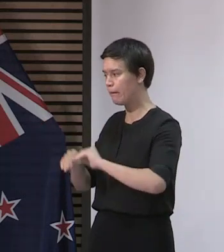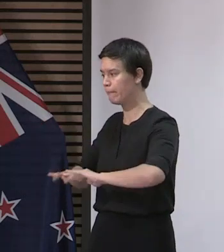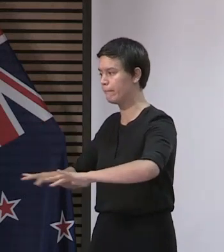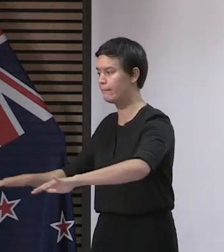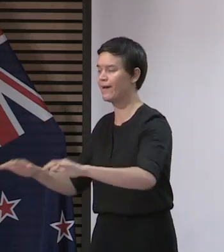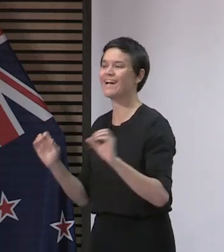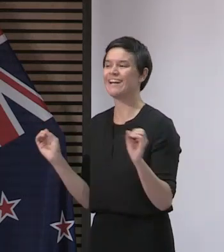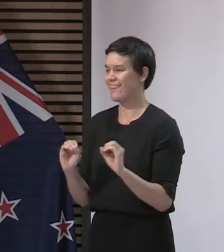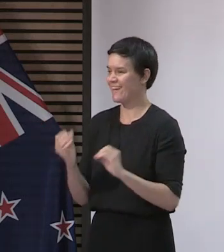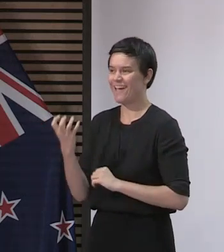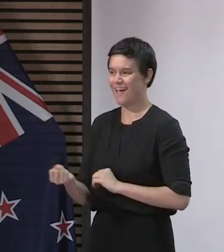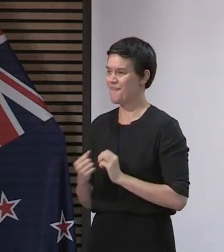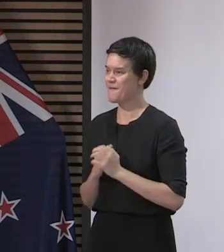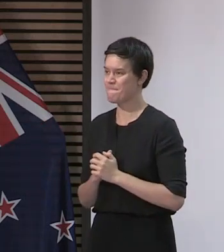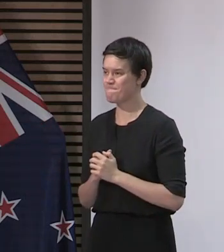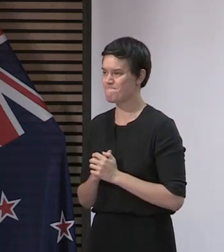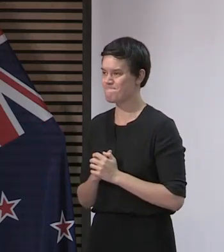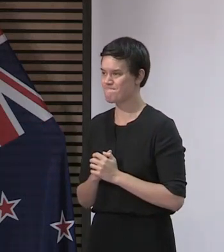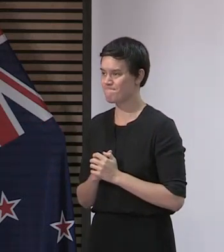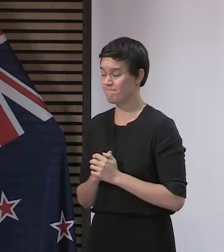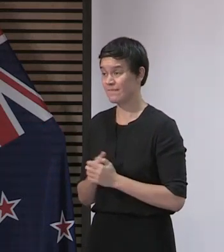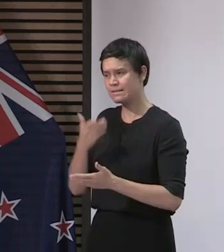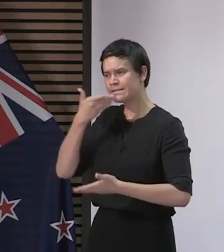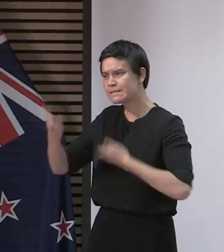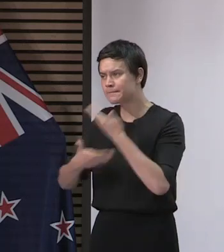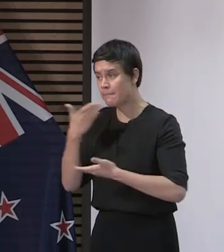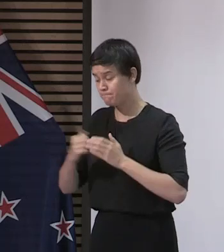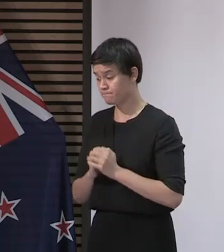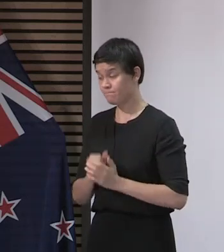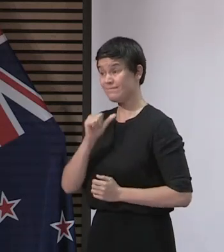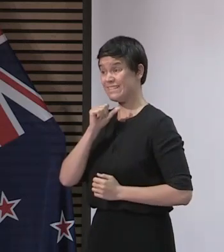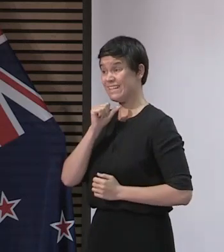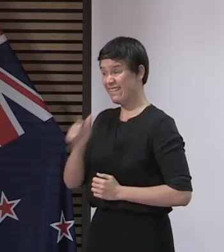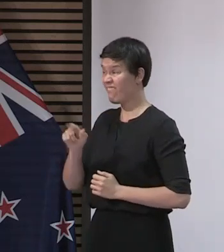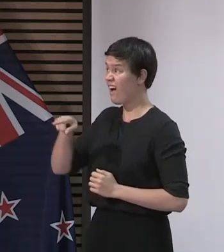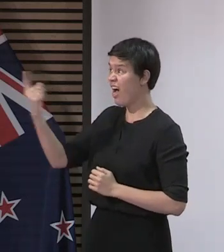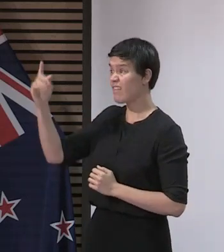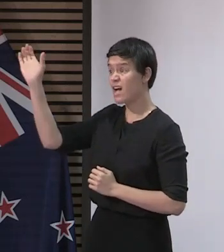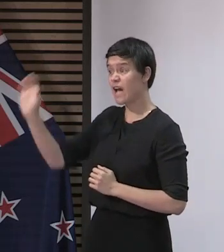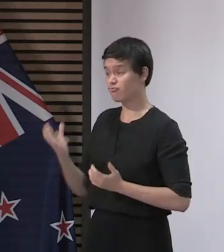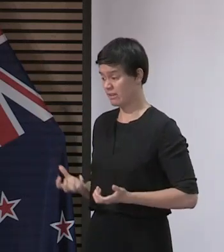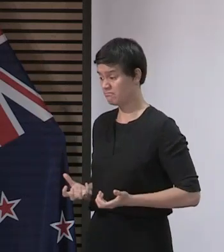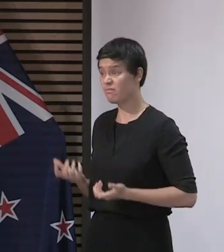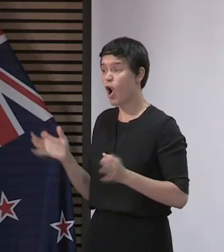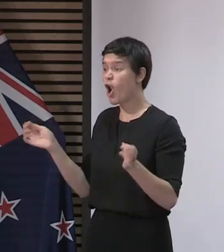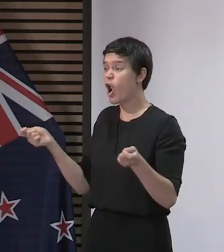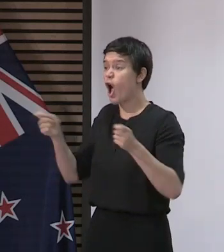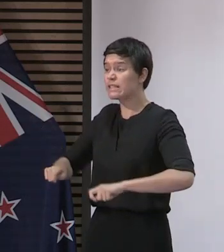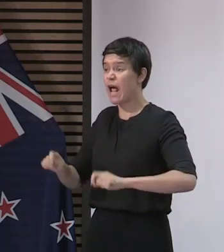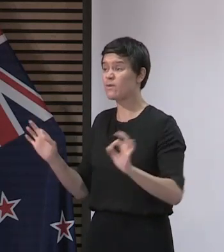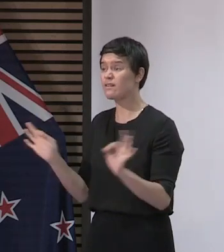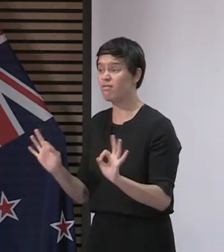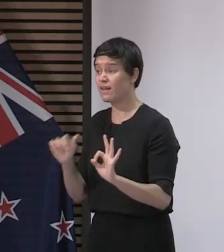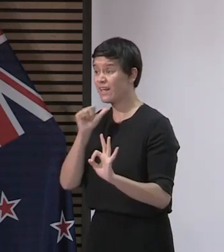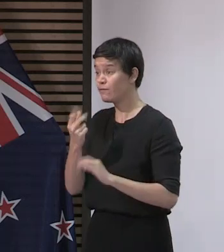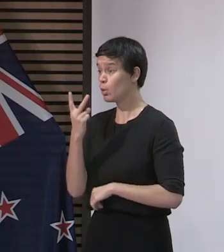The virus has a transmission rate of around 2.5% in most places without controls. Under lockdown this has dropped to